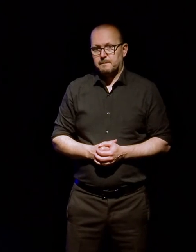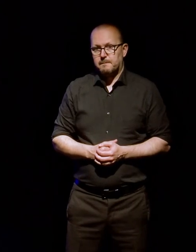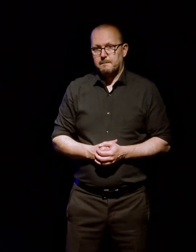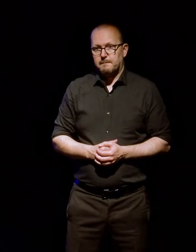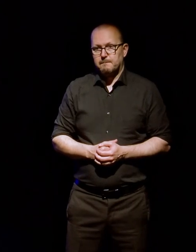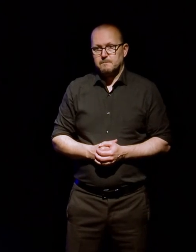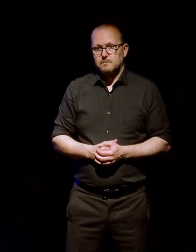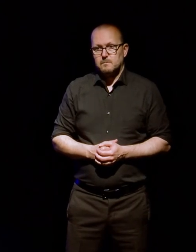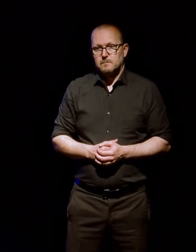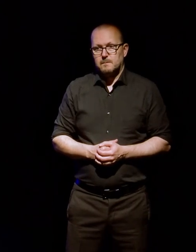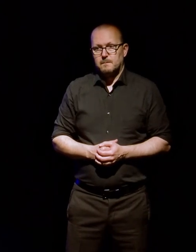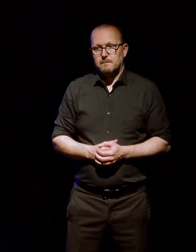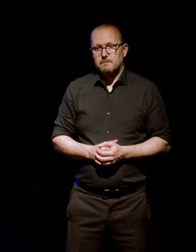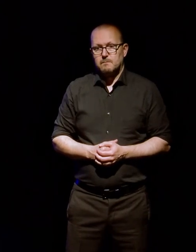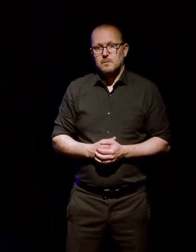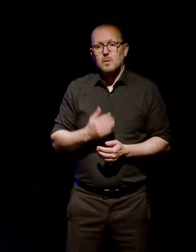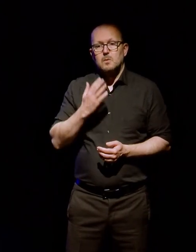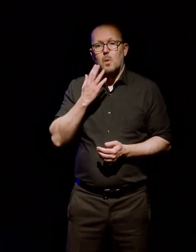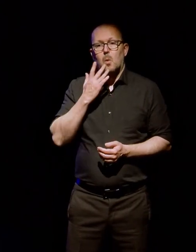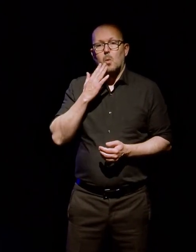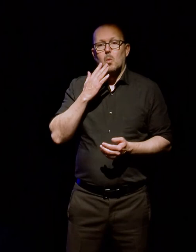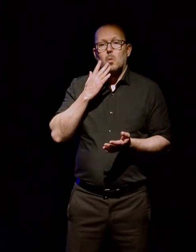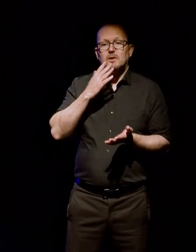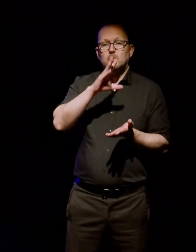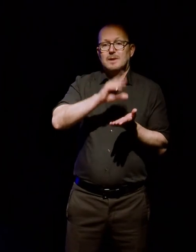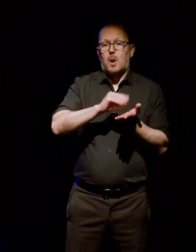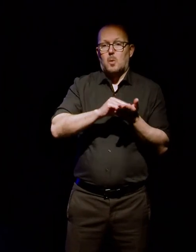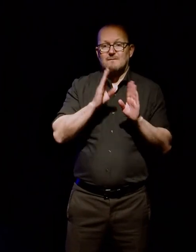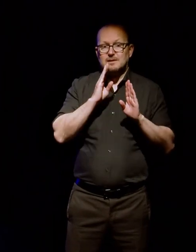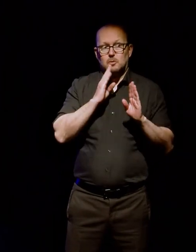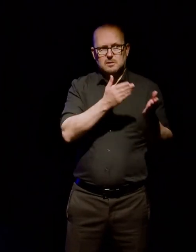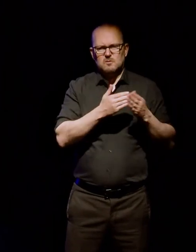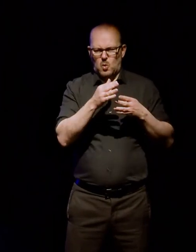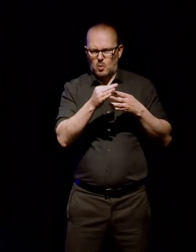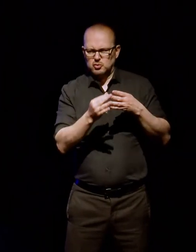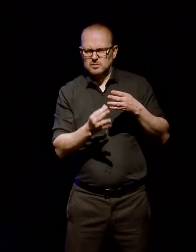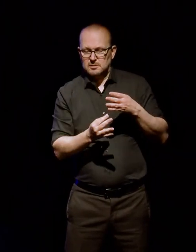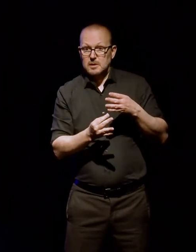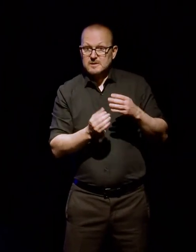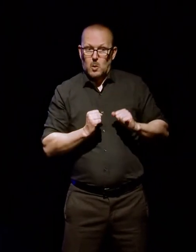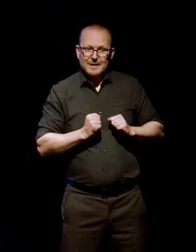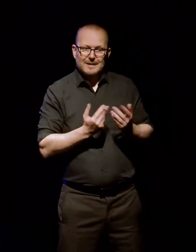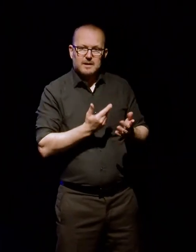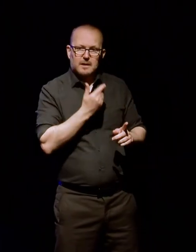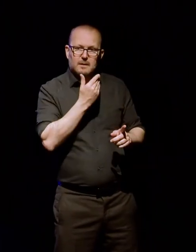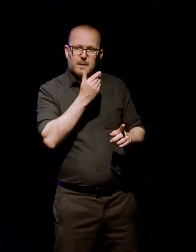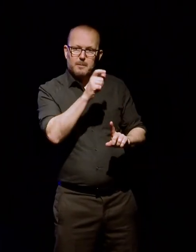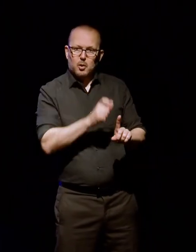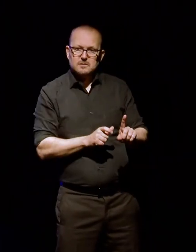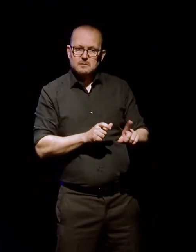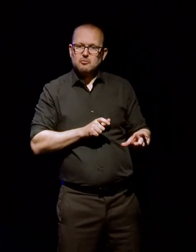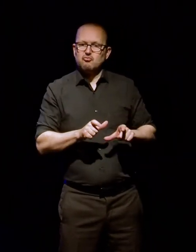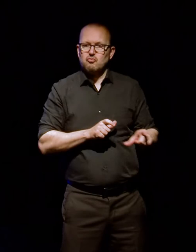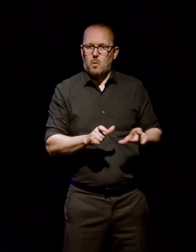Um, and so, the other thing about that kind of giving the user as much control over what they were giving to us, is you can go through and